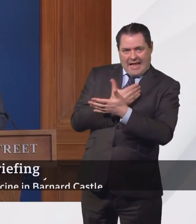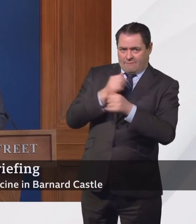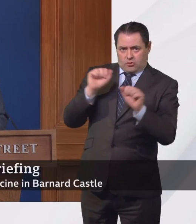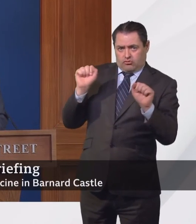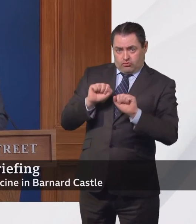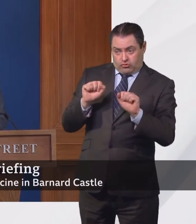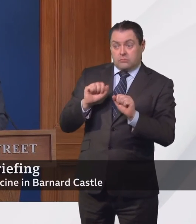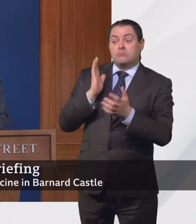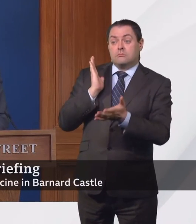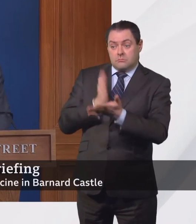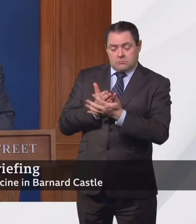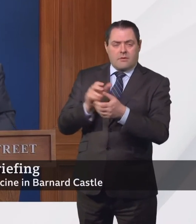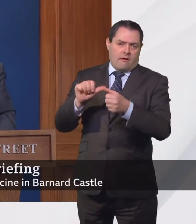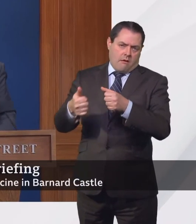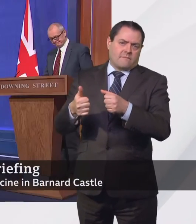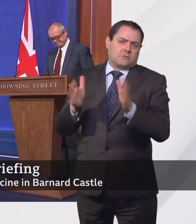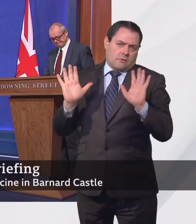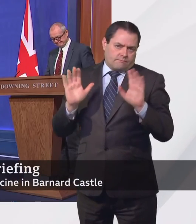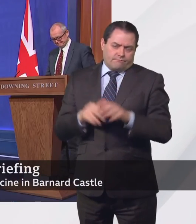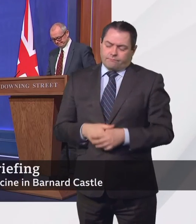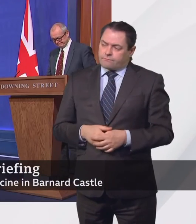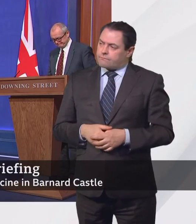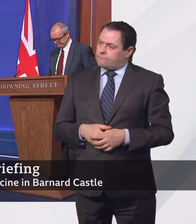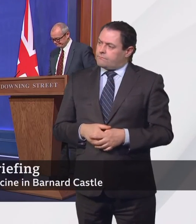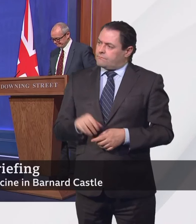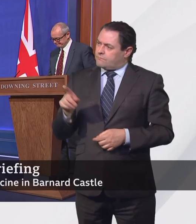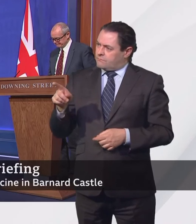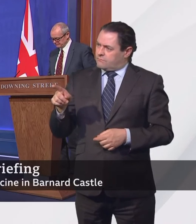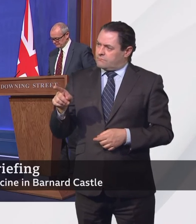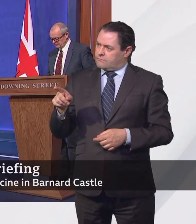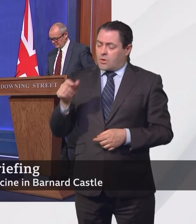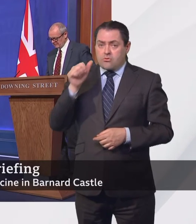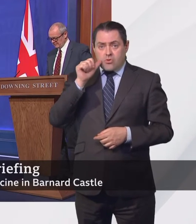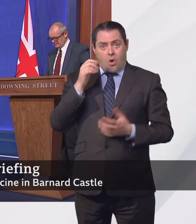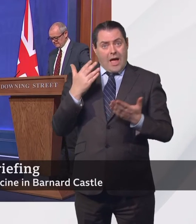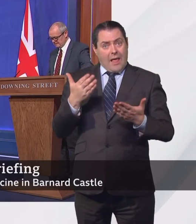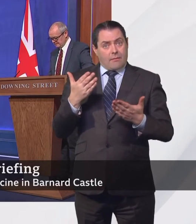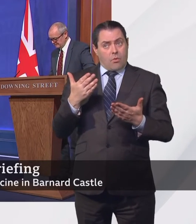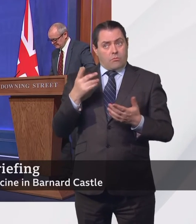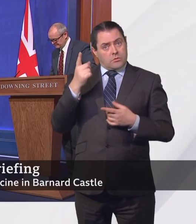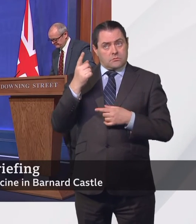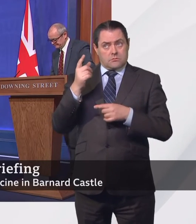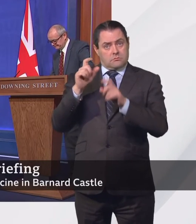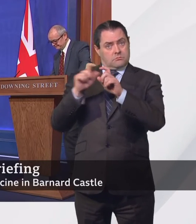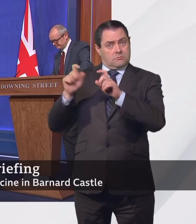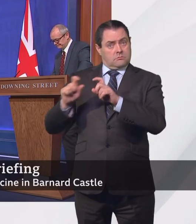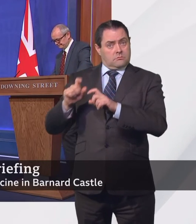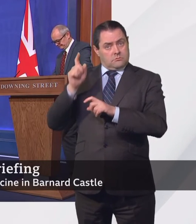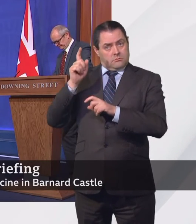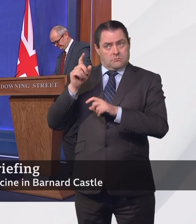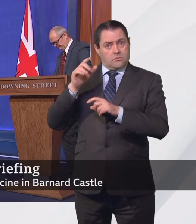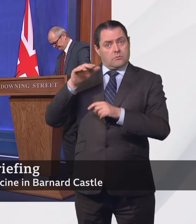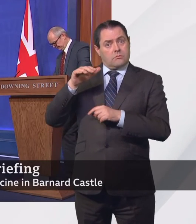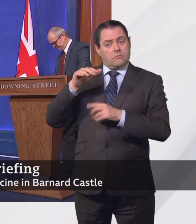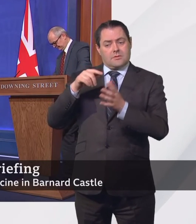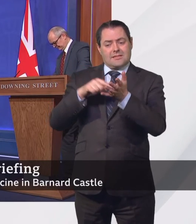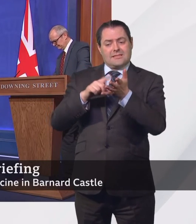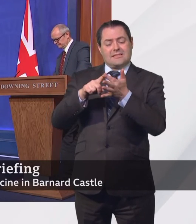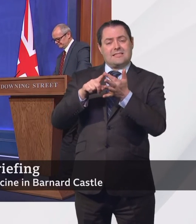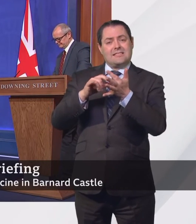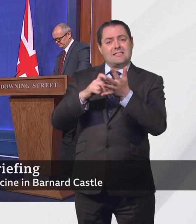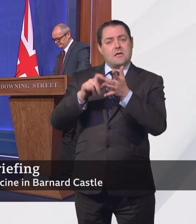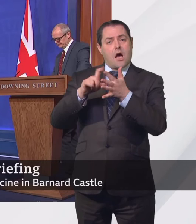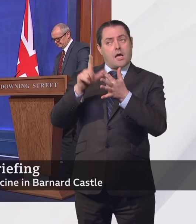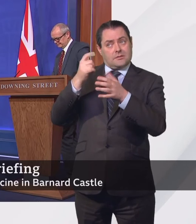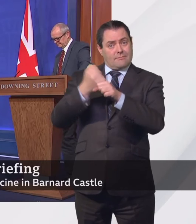sure exactly when that would come. What I can say is that they are already making it at the site in Teeside, they're